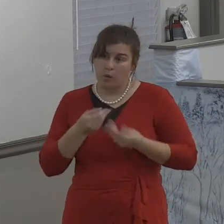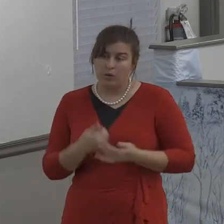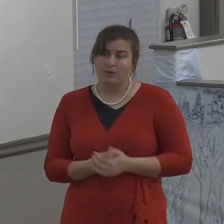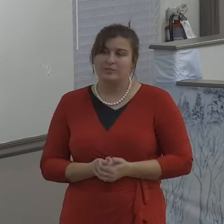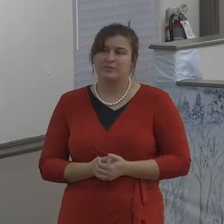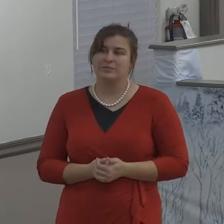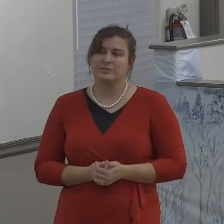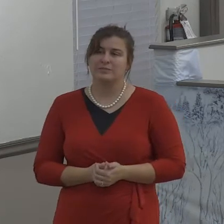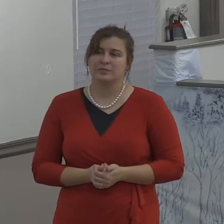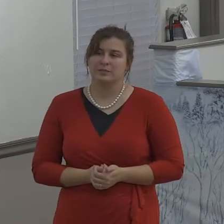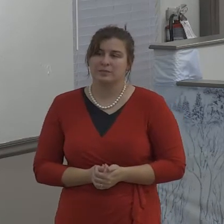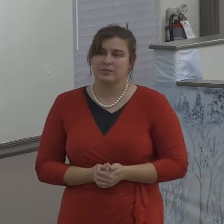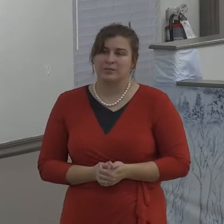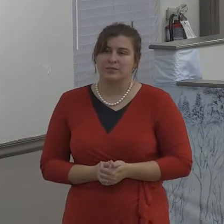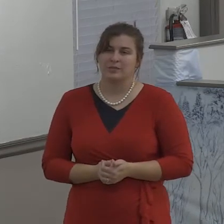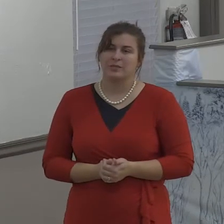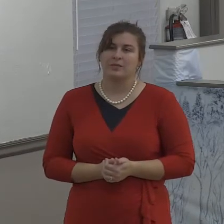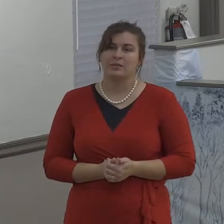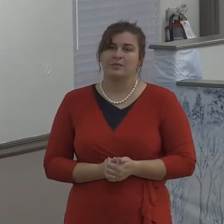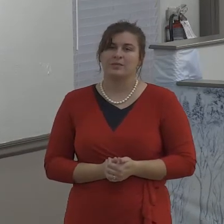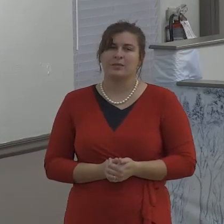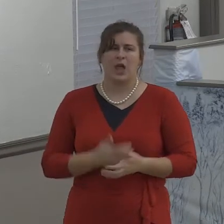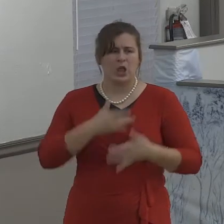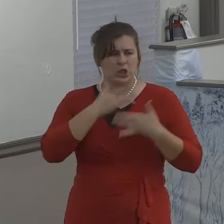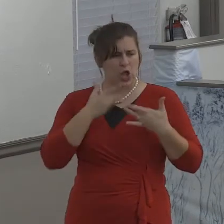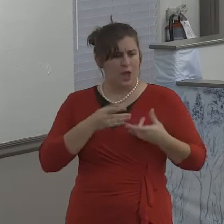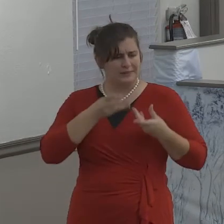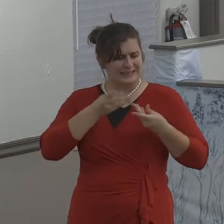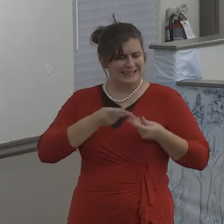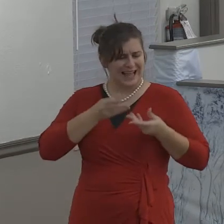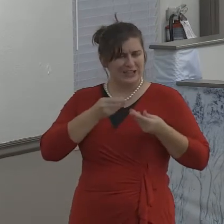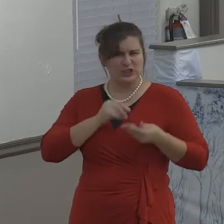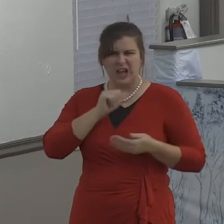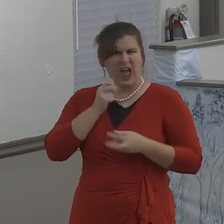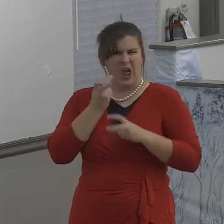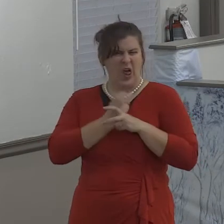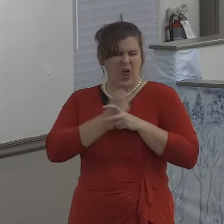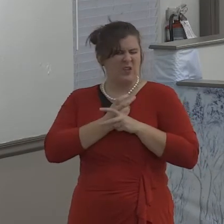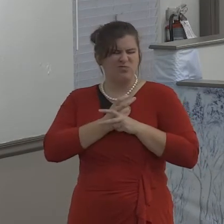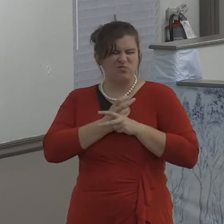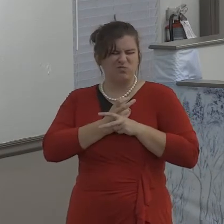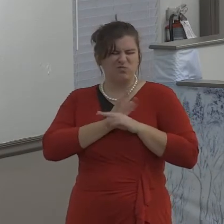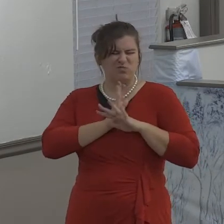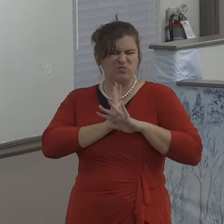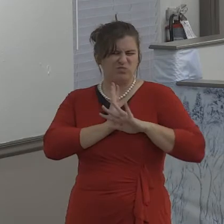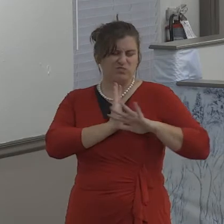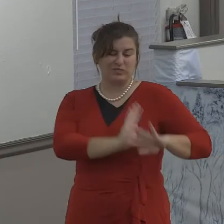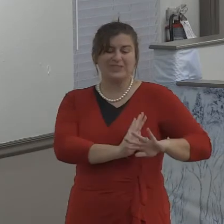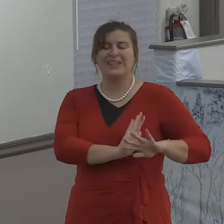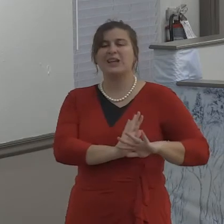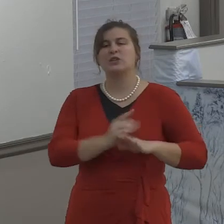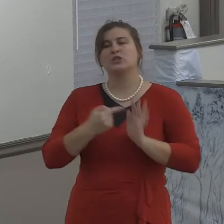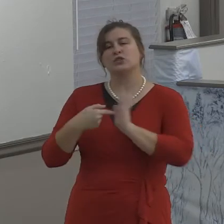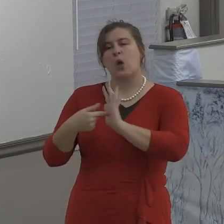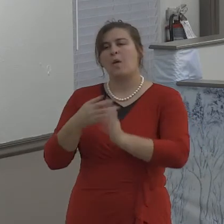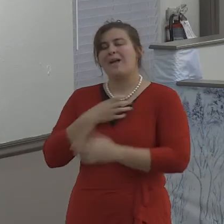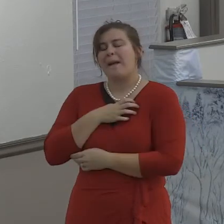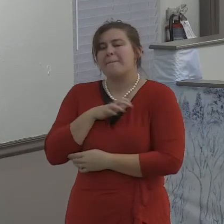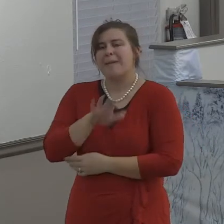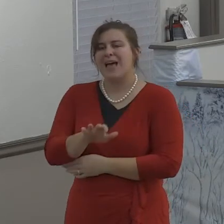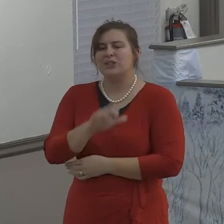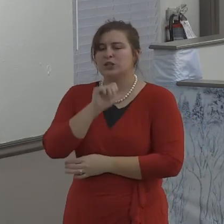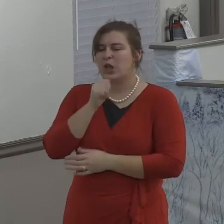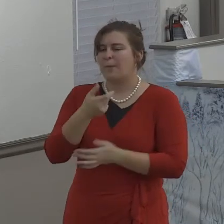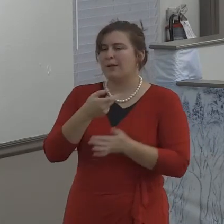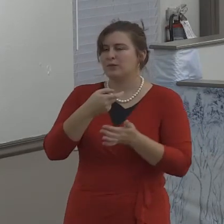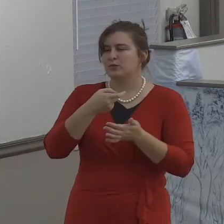last one is probably where the greatest challenges exist. To grant forgiveness. To